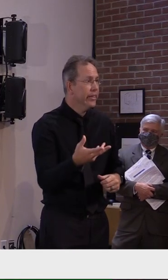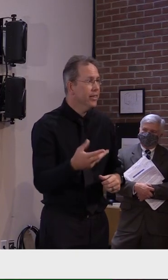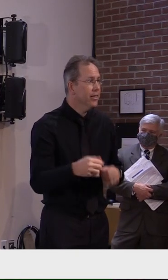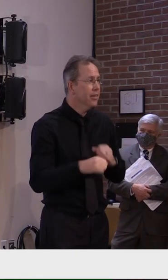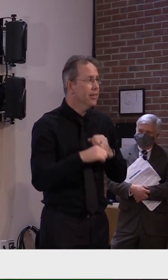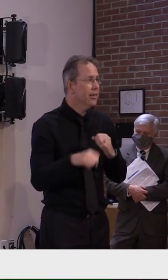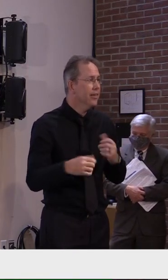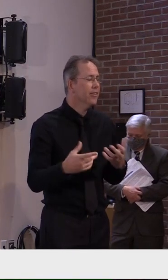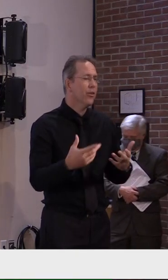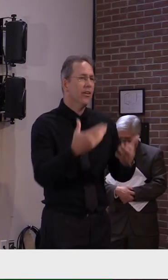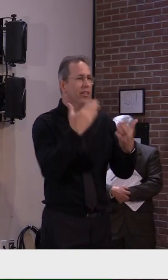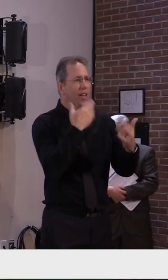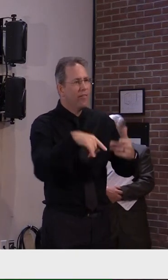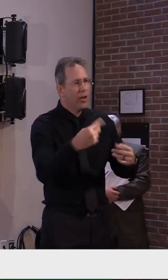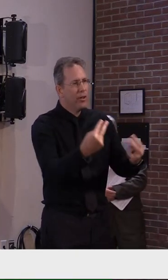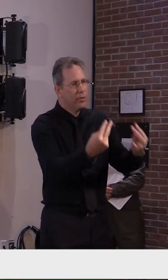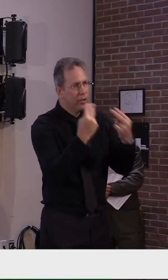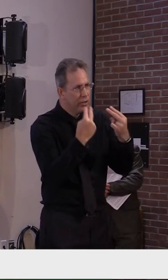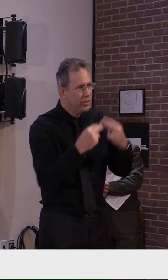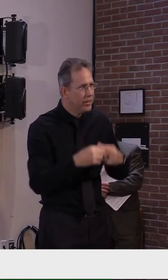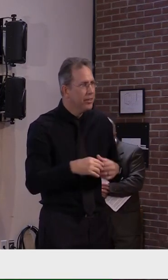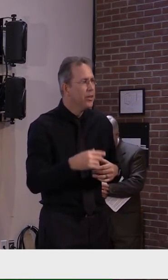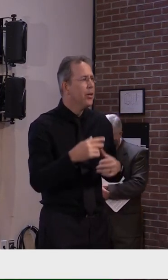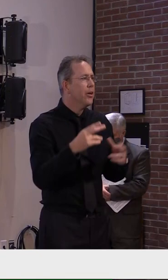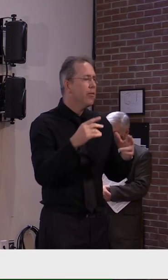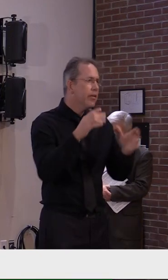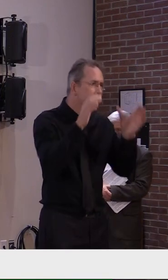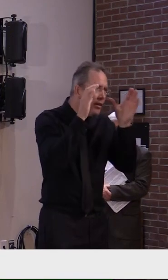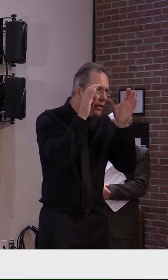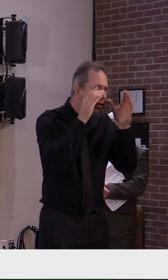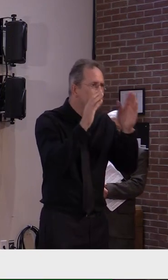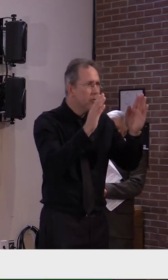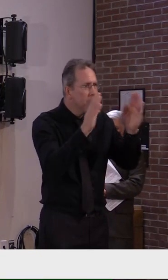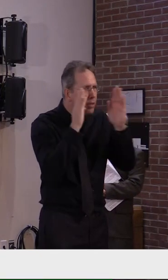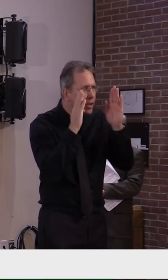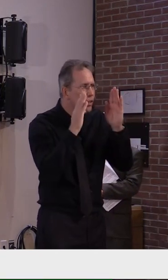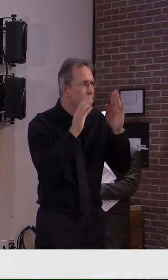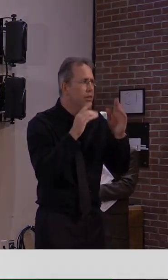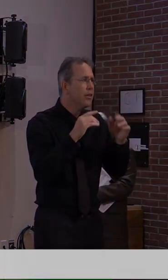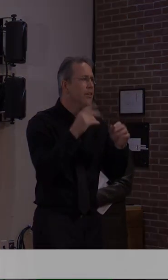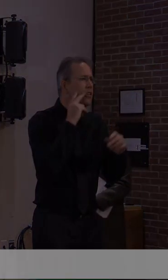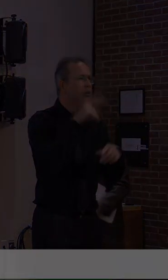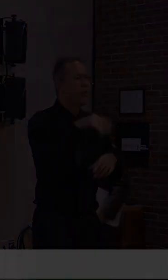for for uh tuning in hanging in there and we'll see you on friday